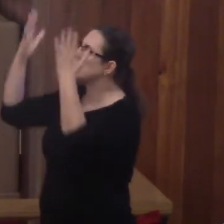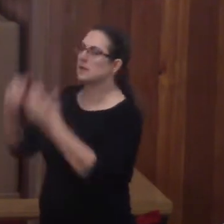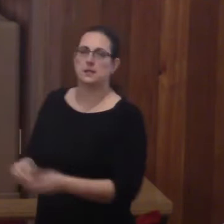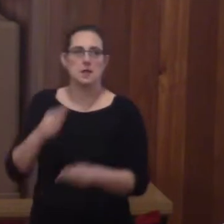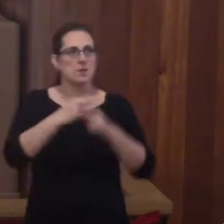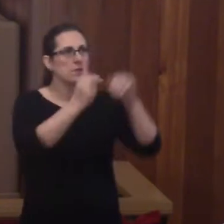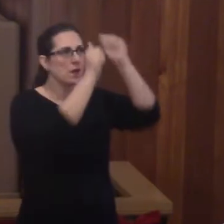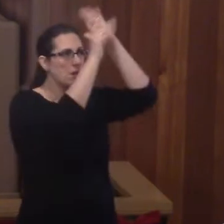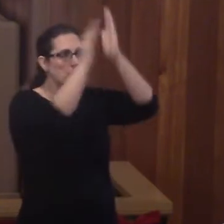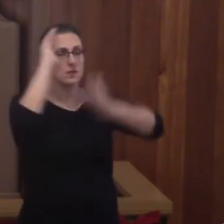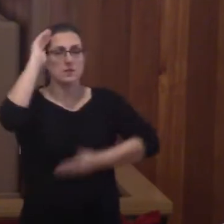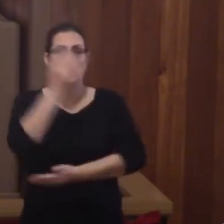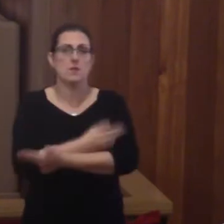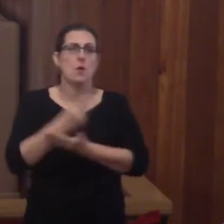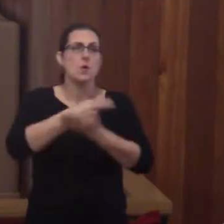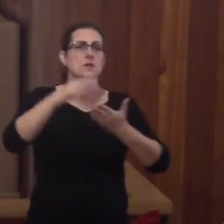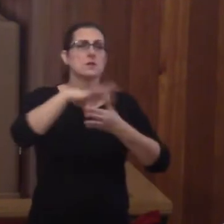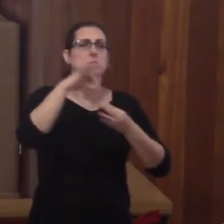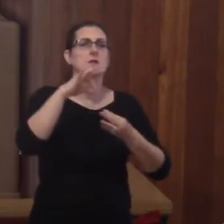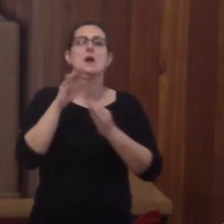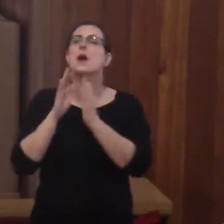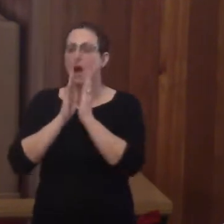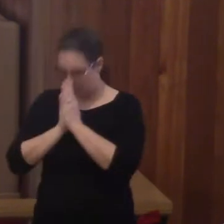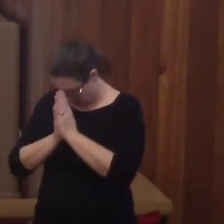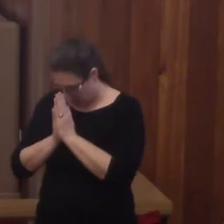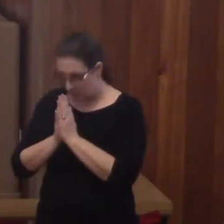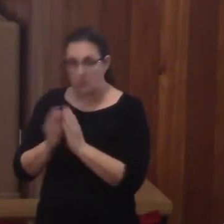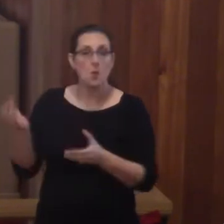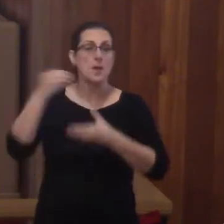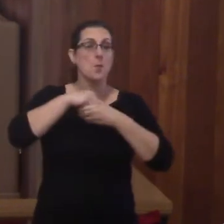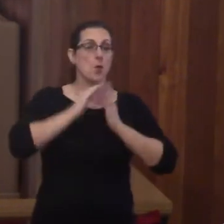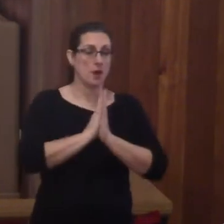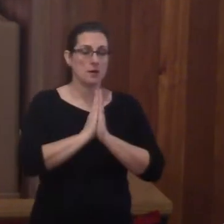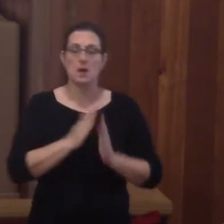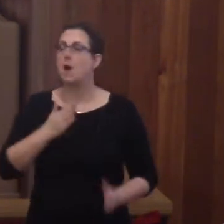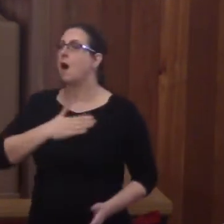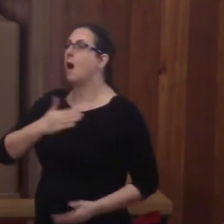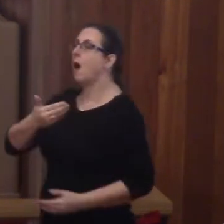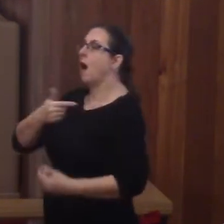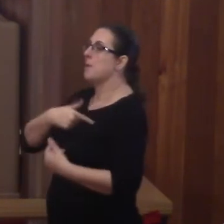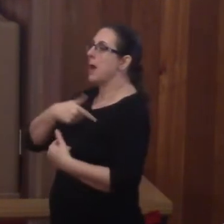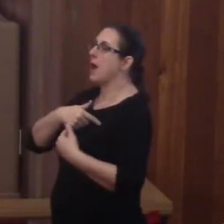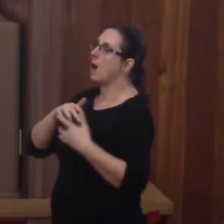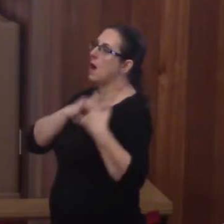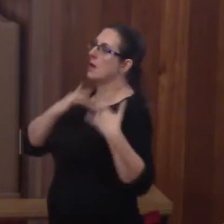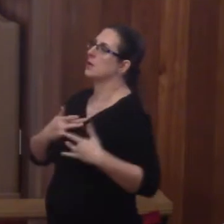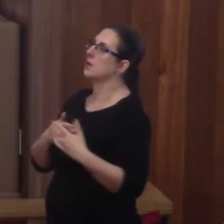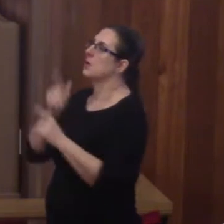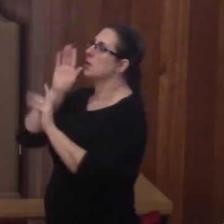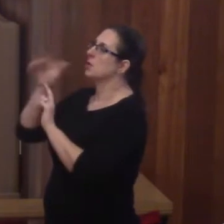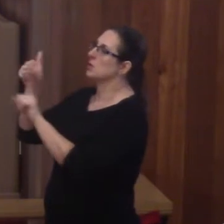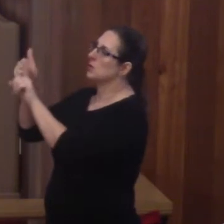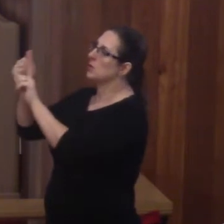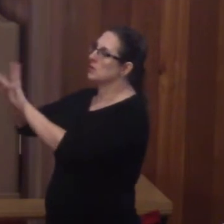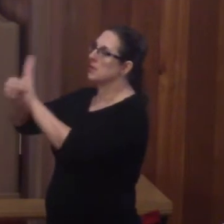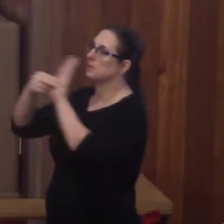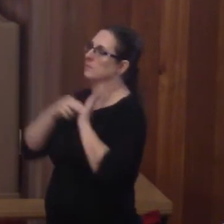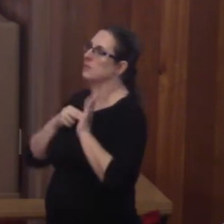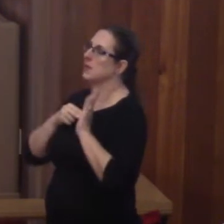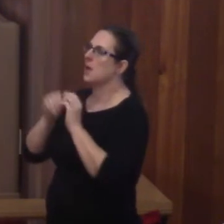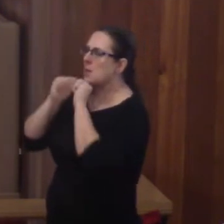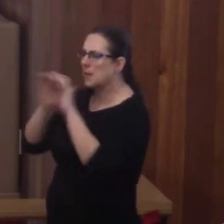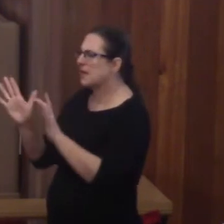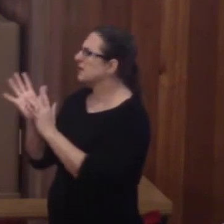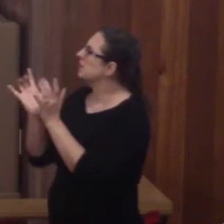In the name of the Father, and of the Son, and of the Holy Ghost. Amen. Join me in prayer. On my heart, imprints your image.